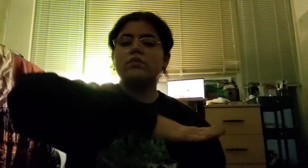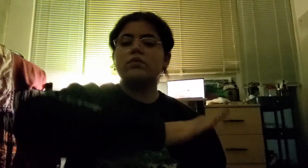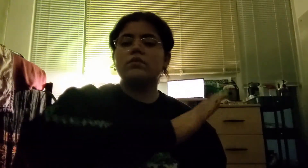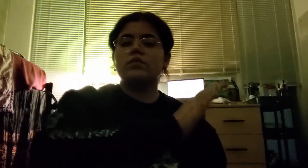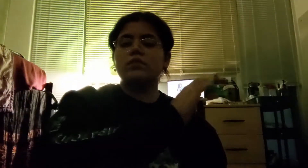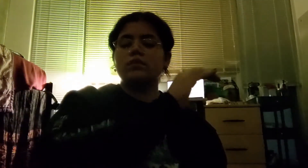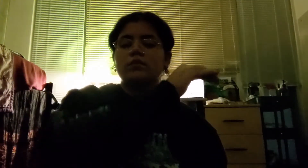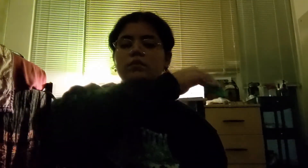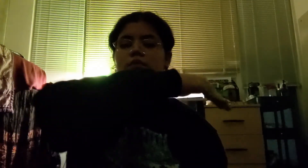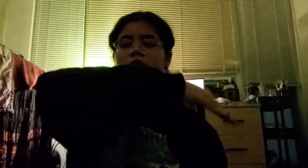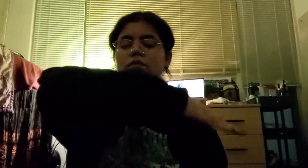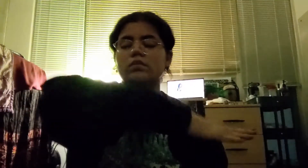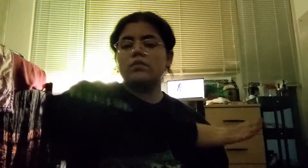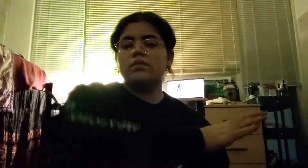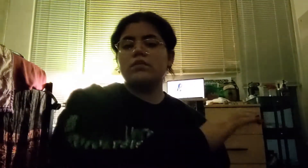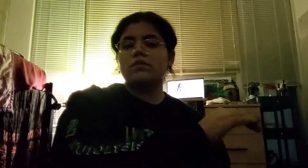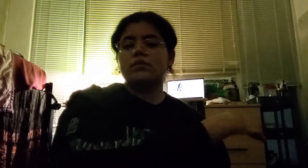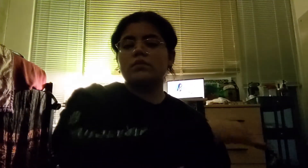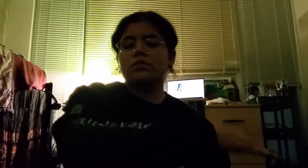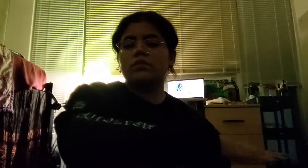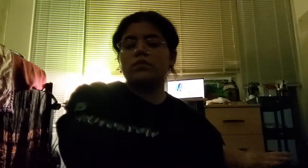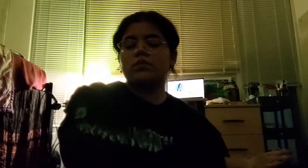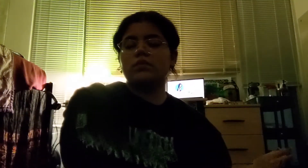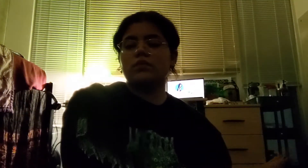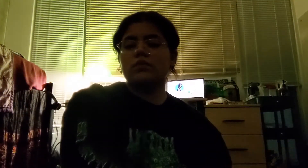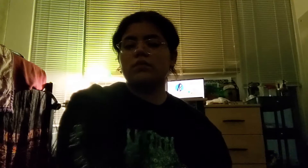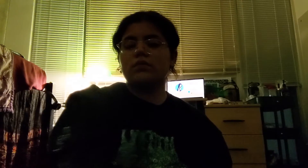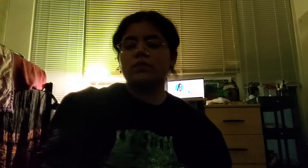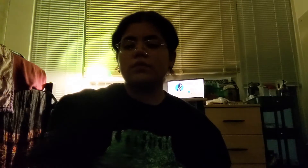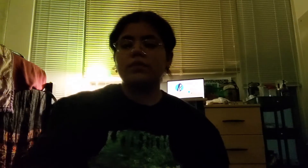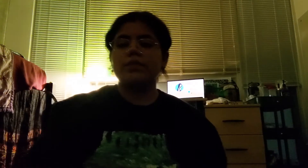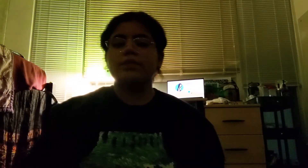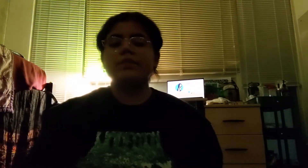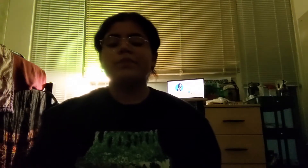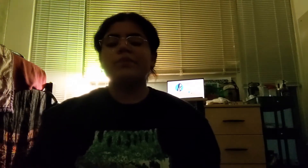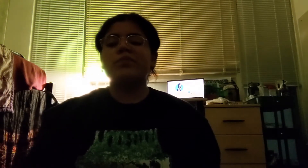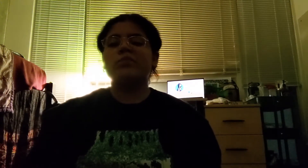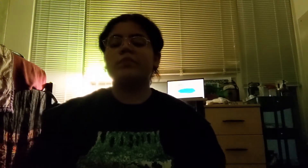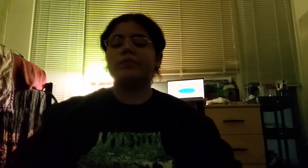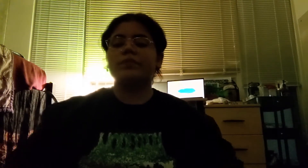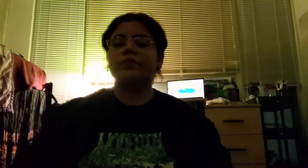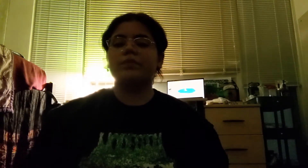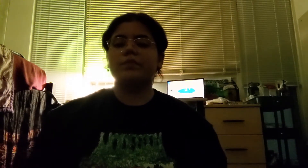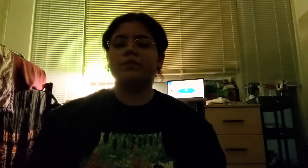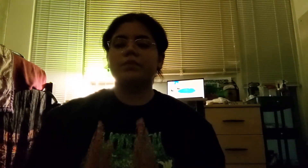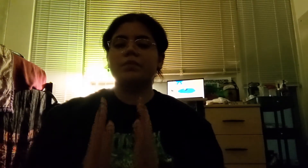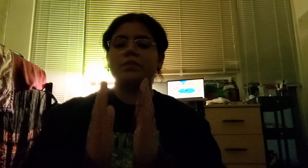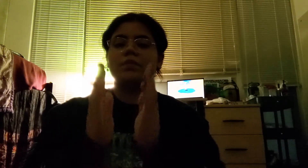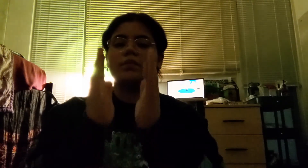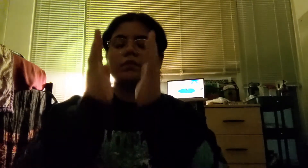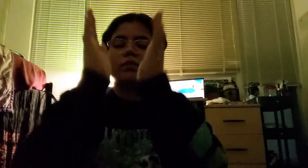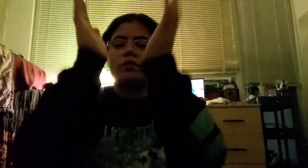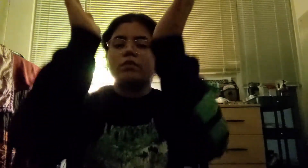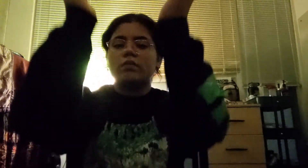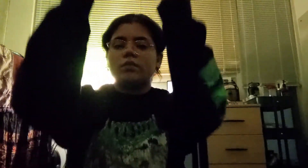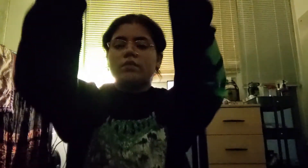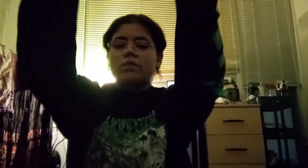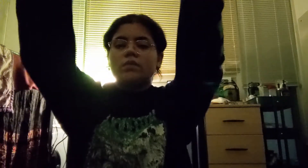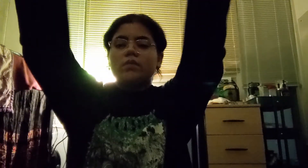my family has built this strong web of chosen blood people to pick us up from the airport people who let us borrow their waffle iron and people who will help